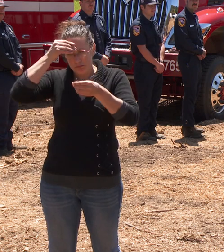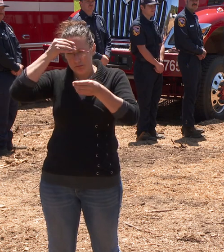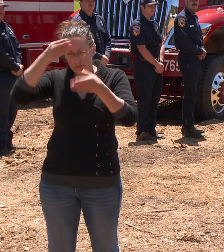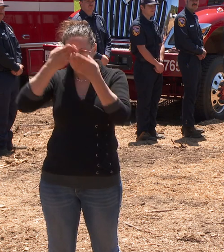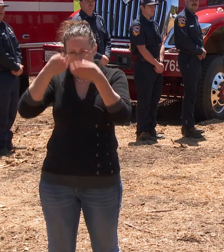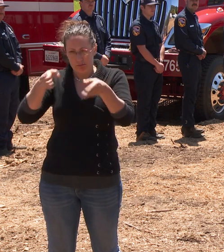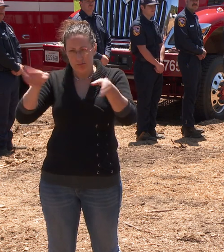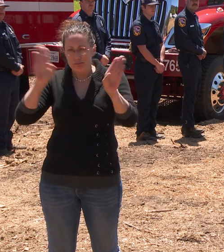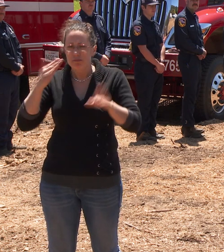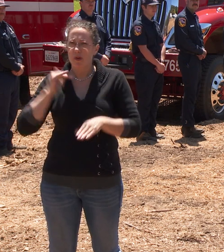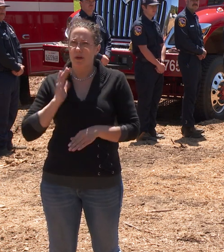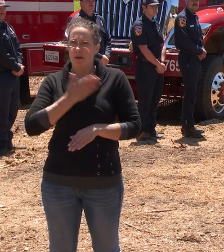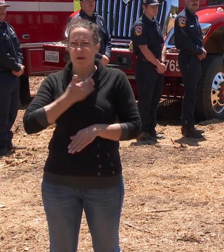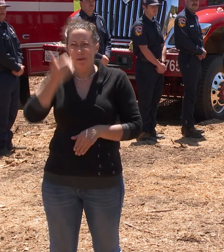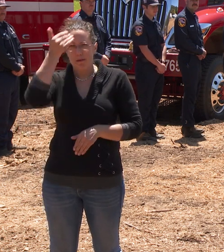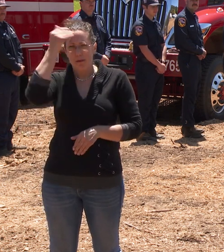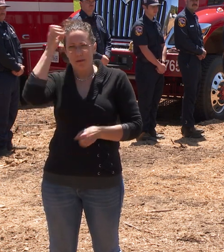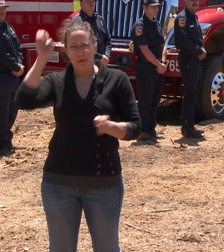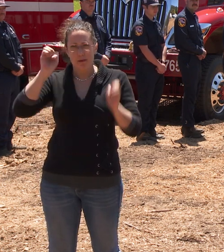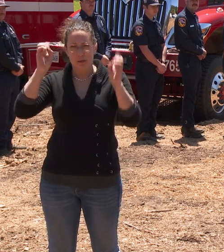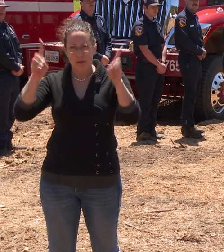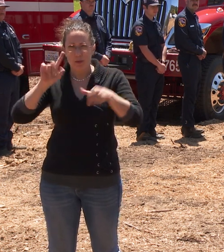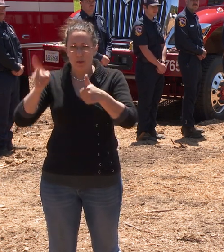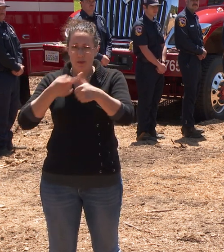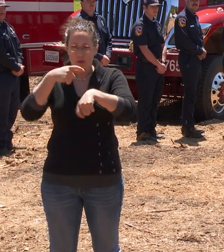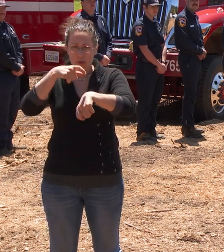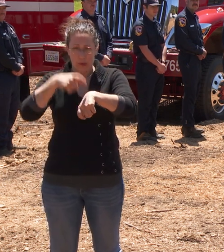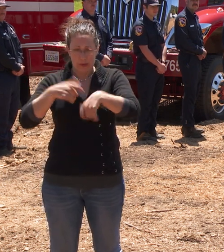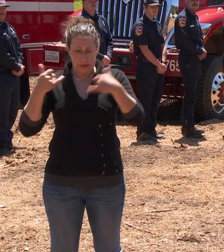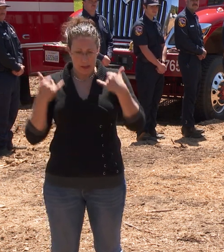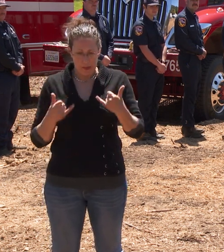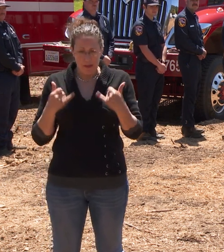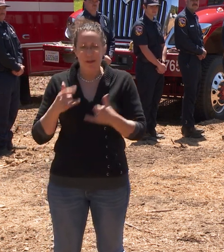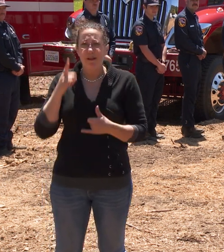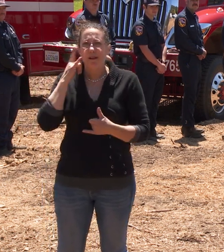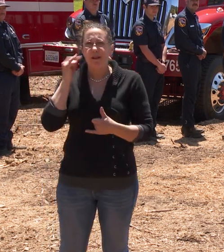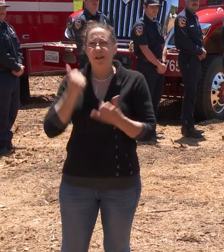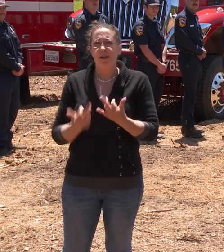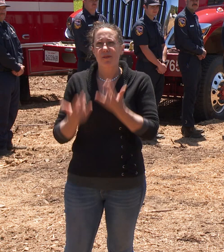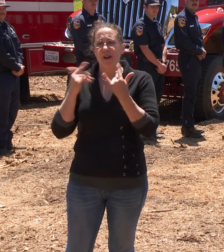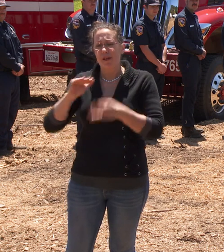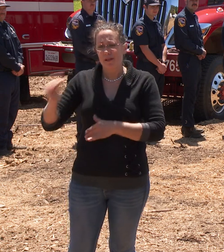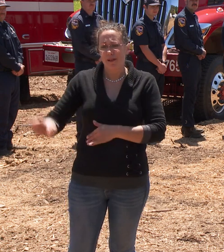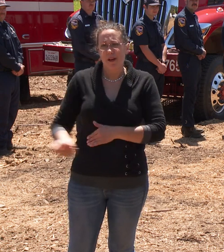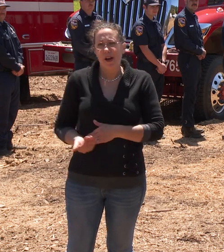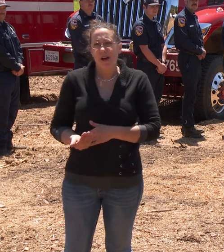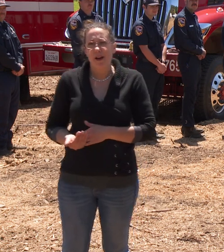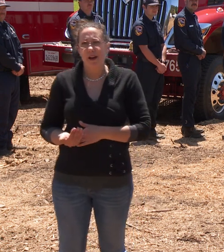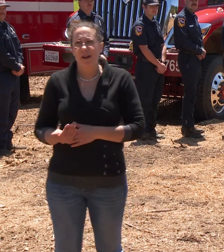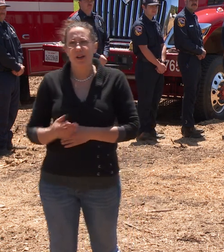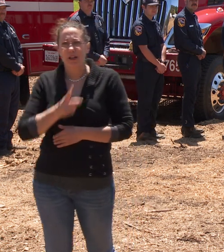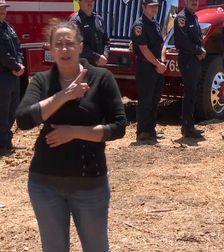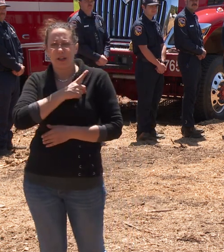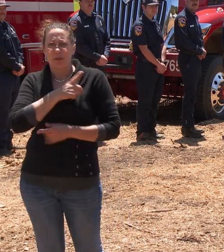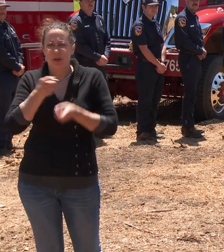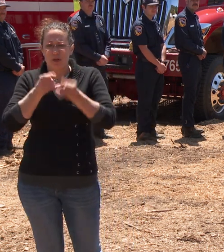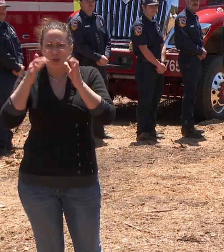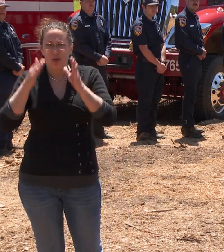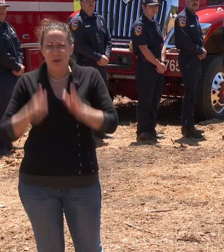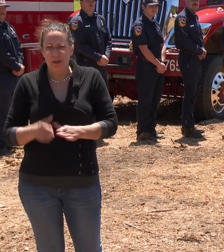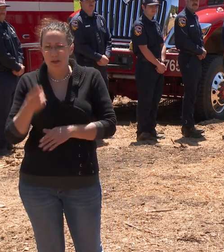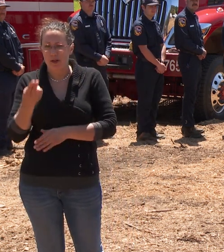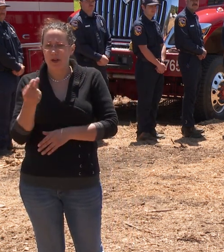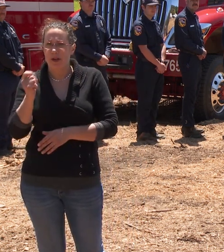education. And for the first time here just recently, CAL FIRE has hired a deputy director of tribal affairs, Helen